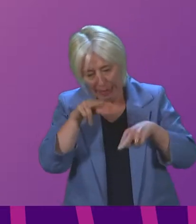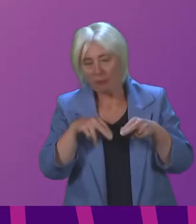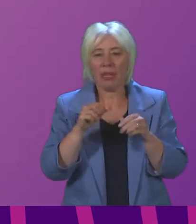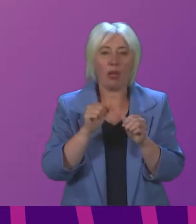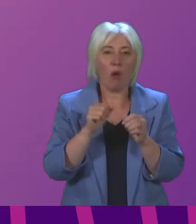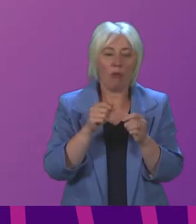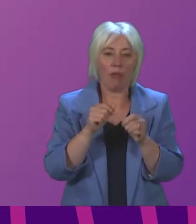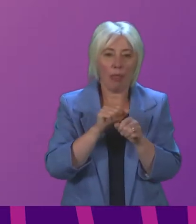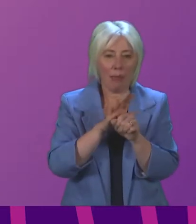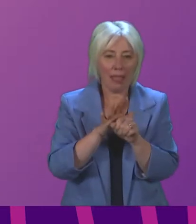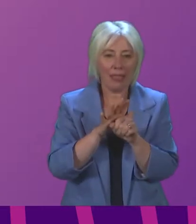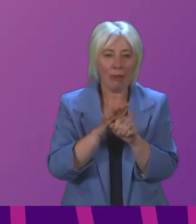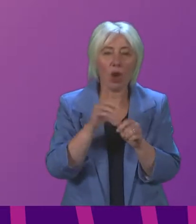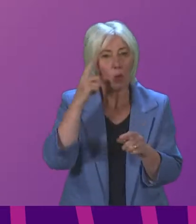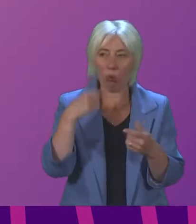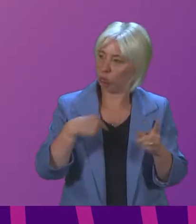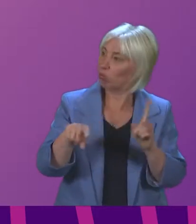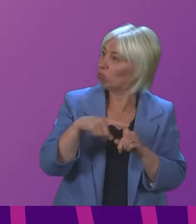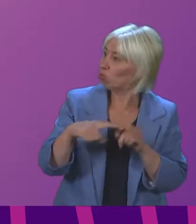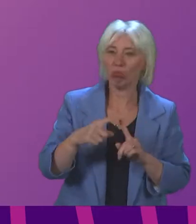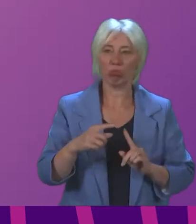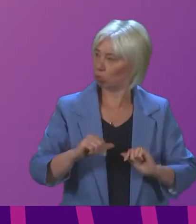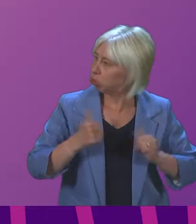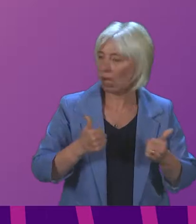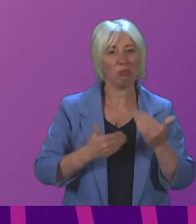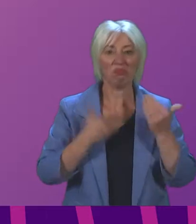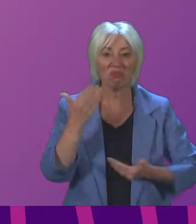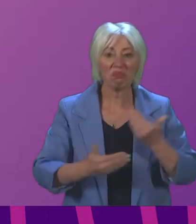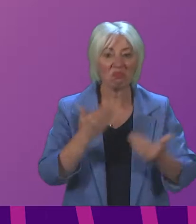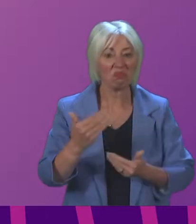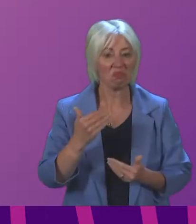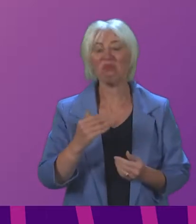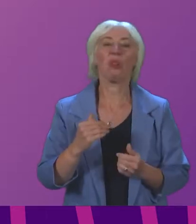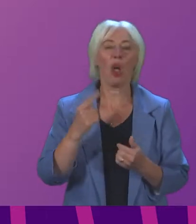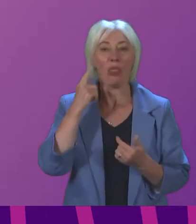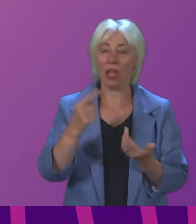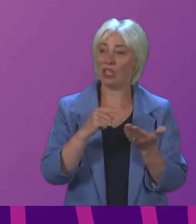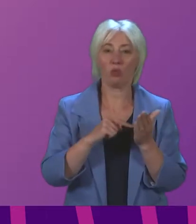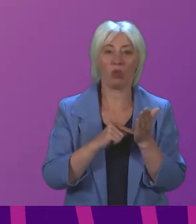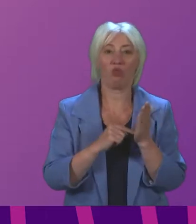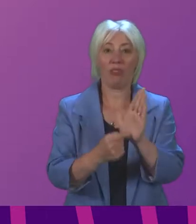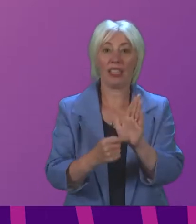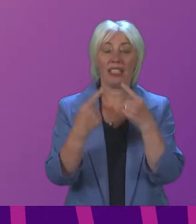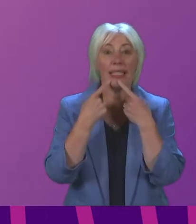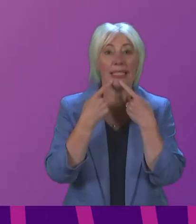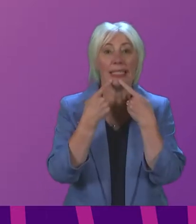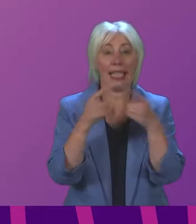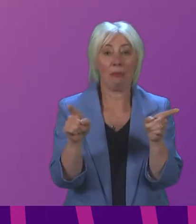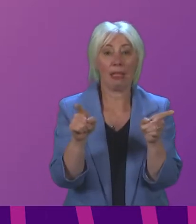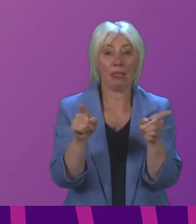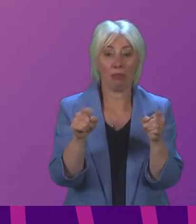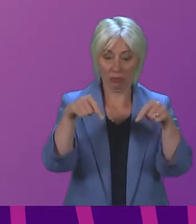a fundamentally optimistic view of where we were reflected that in the statement that was made to